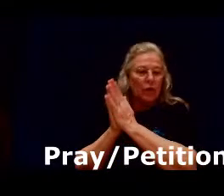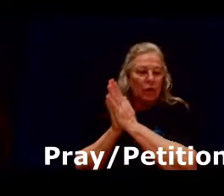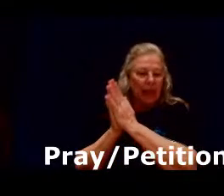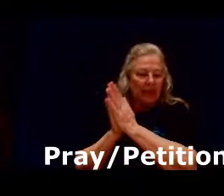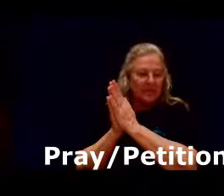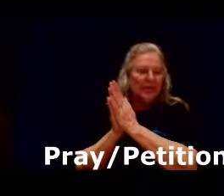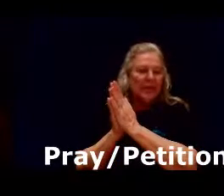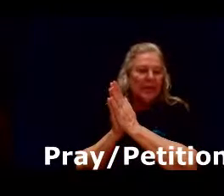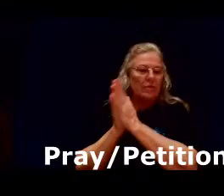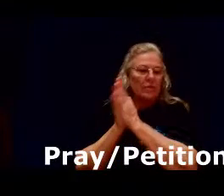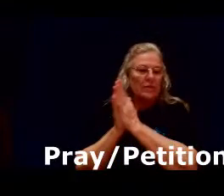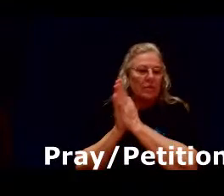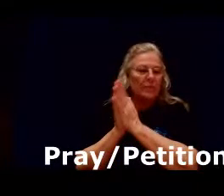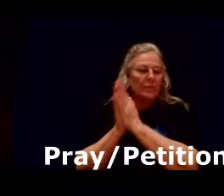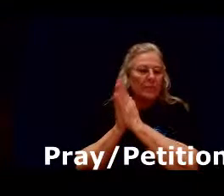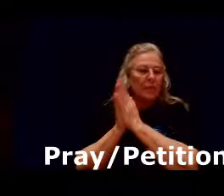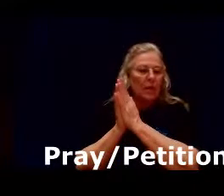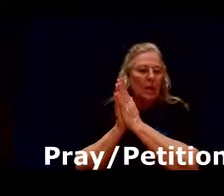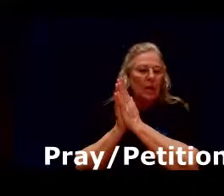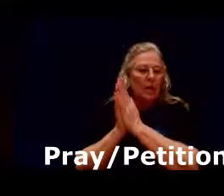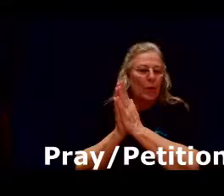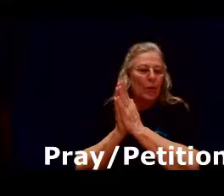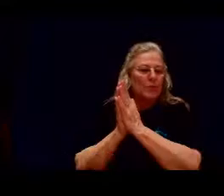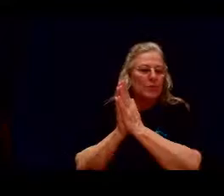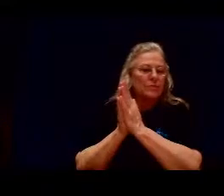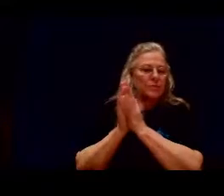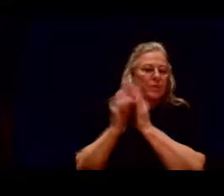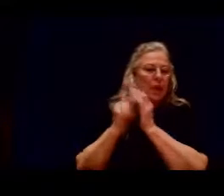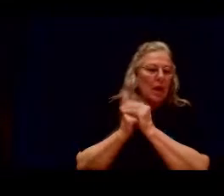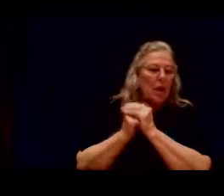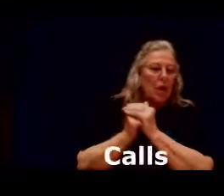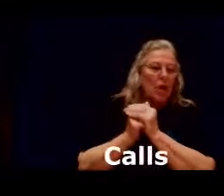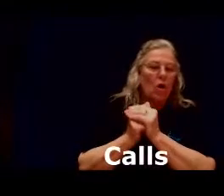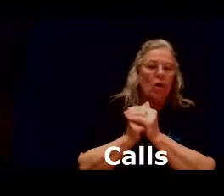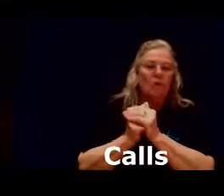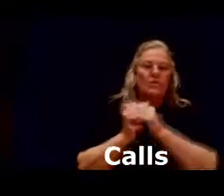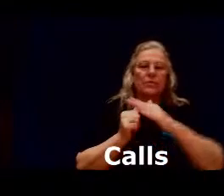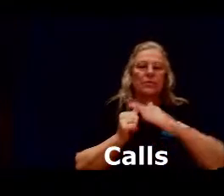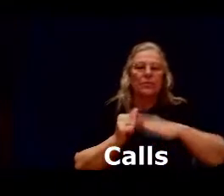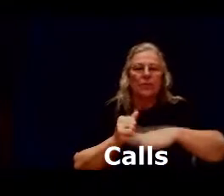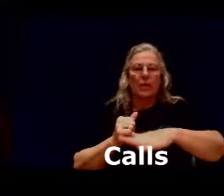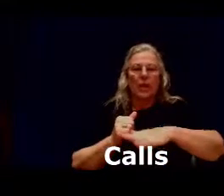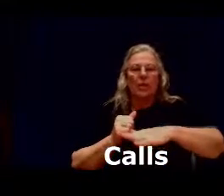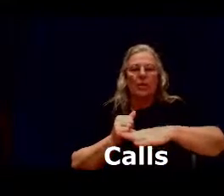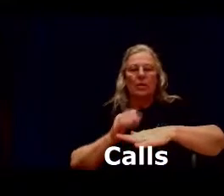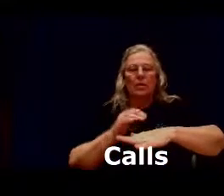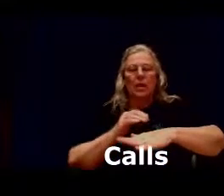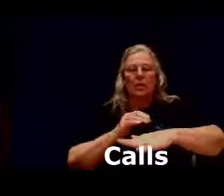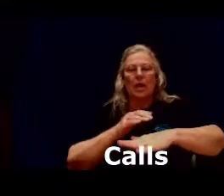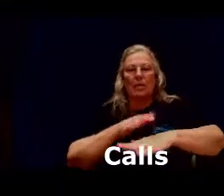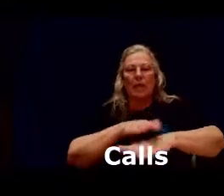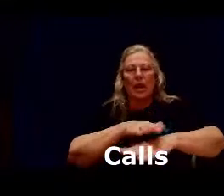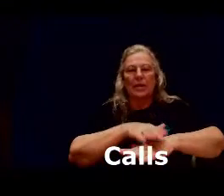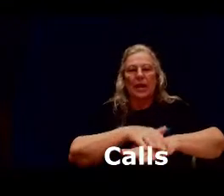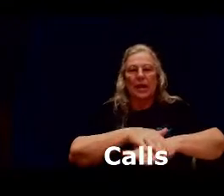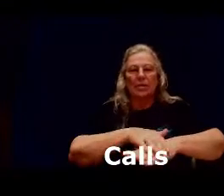you're asking for something prayers calls non-dominant hand down